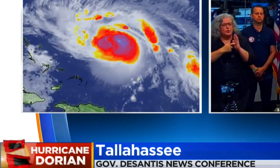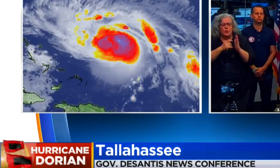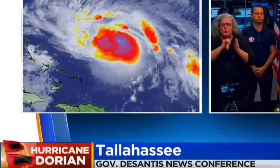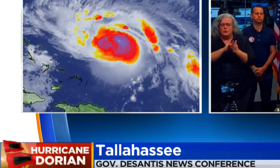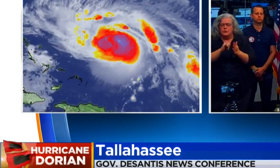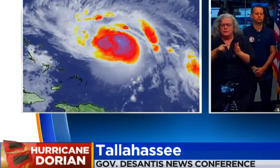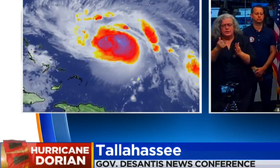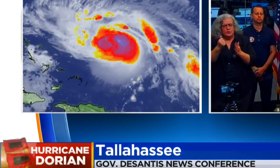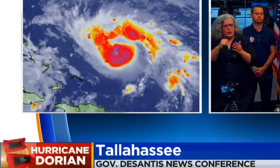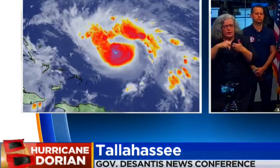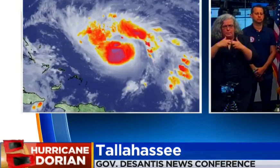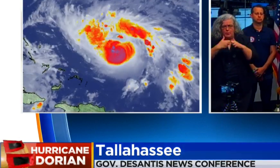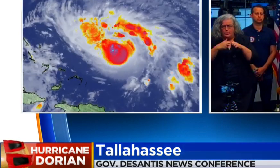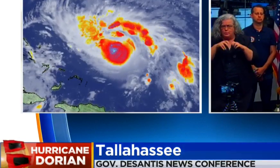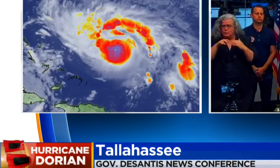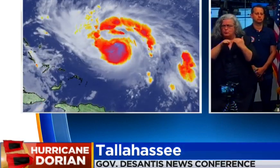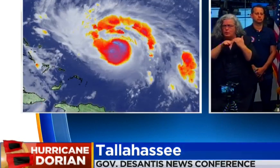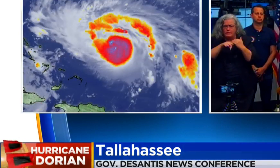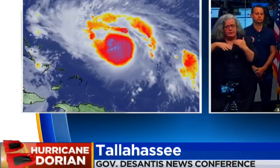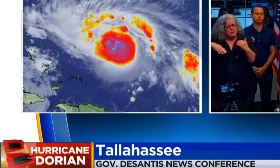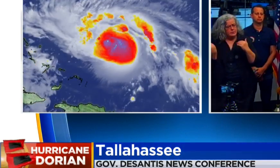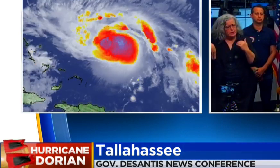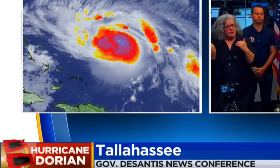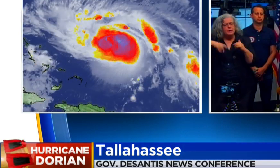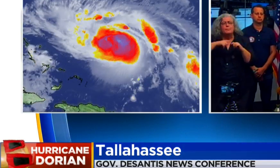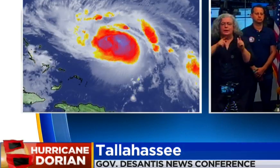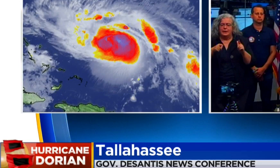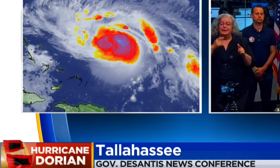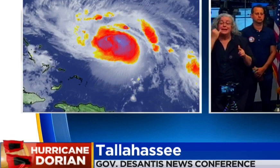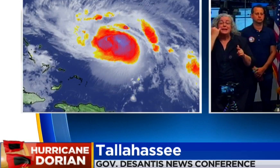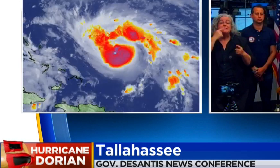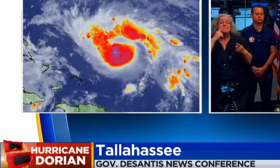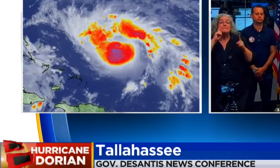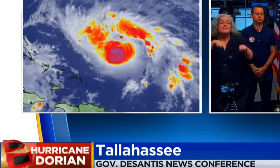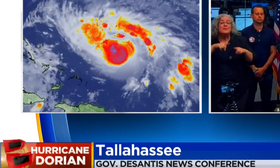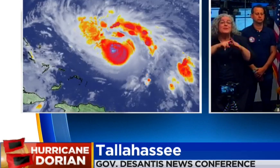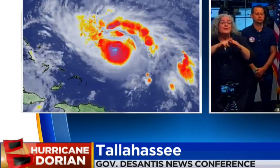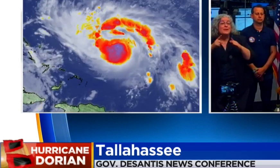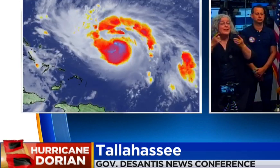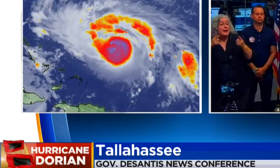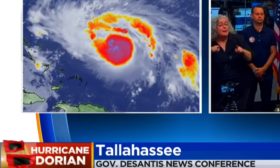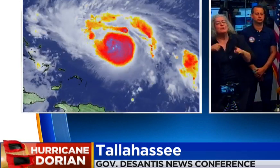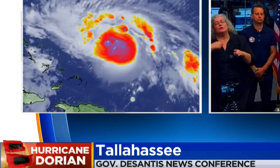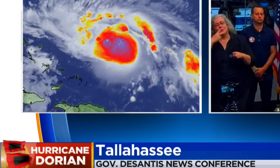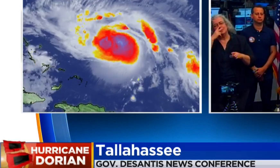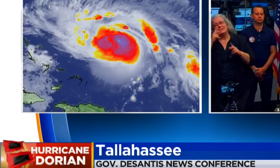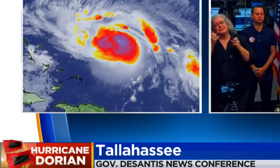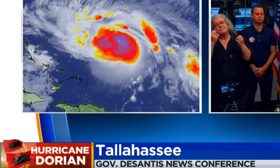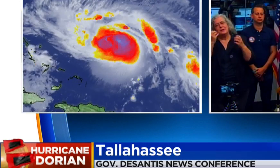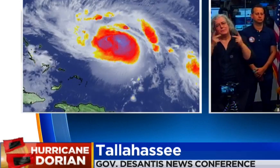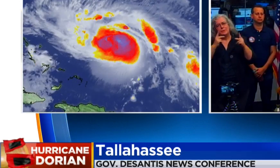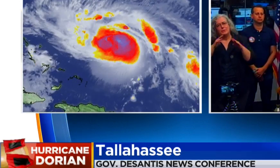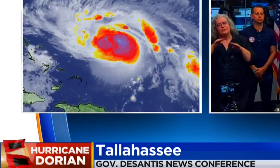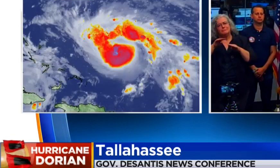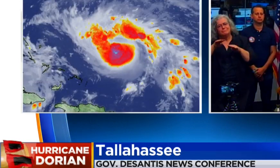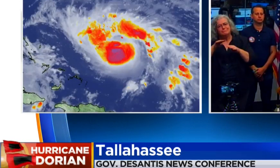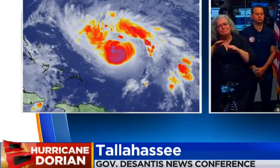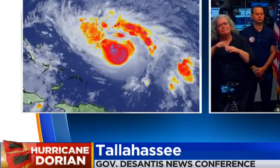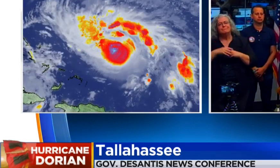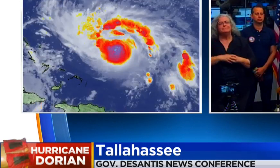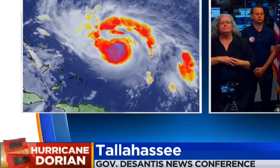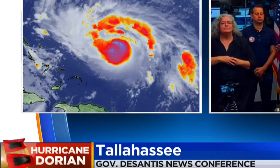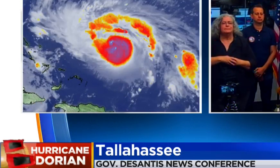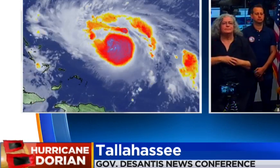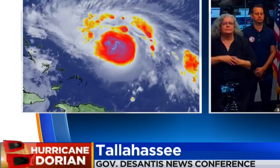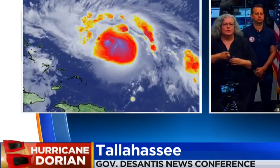make determinations for evacuation orders, you're going to see people start to get on the road. Non-essential lane closures that